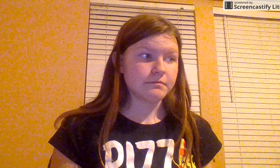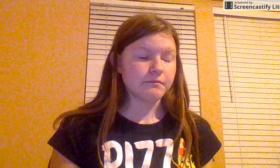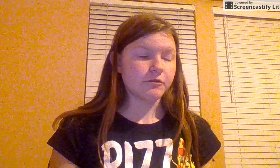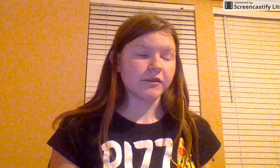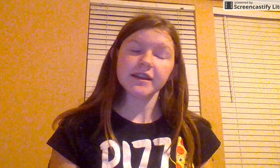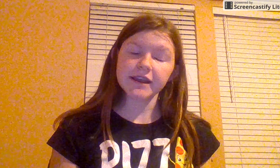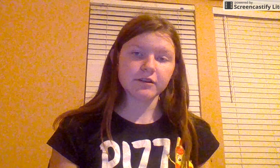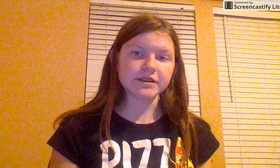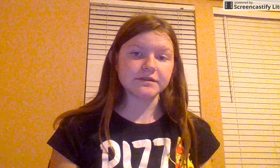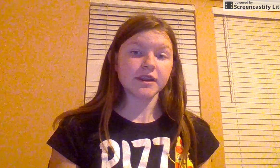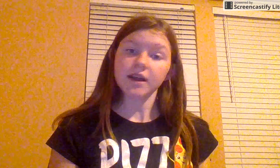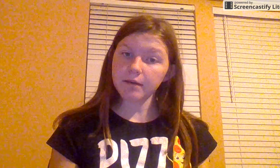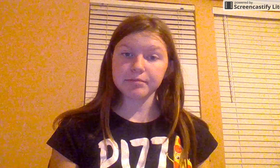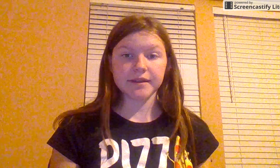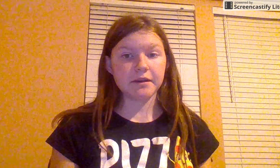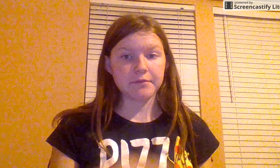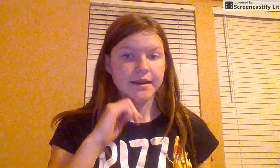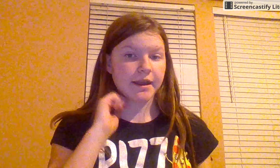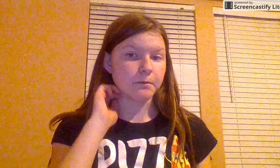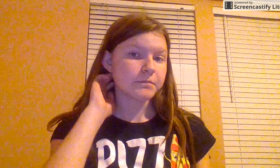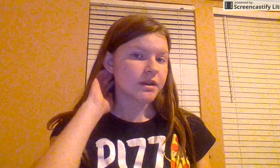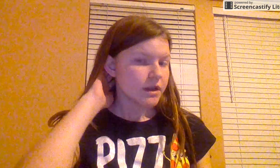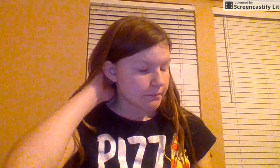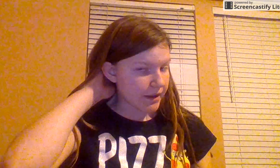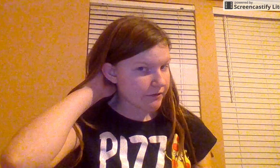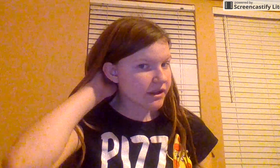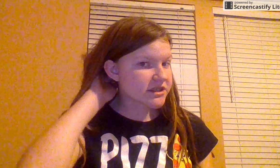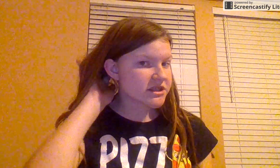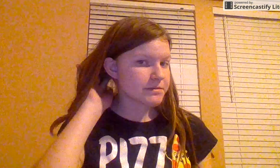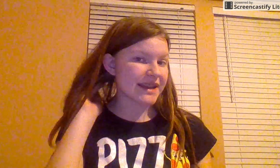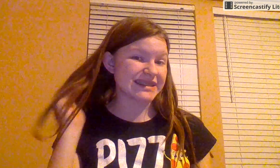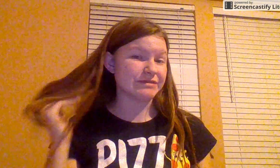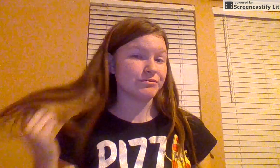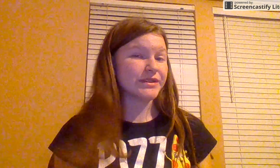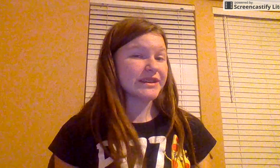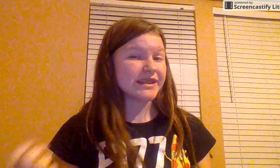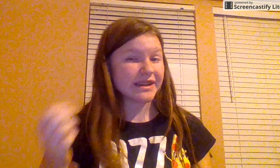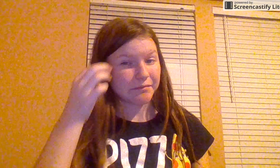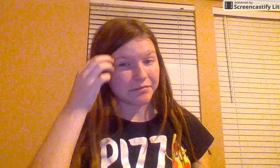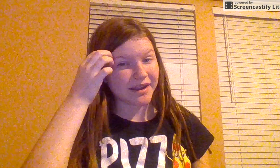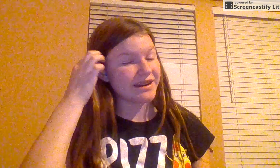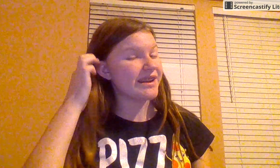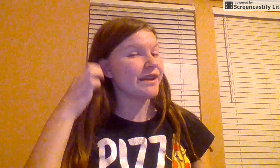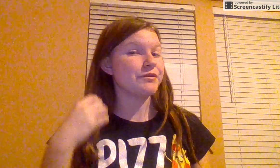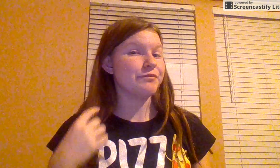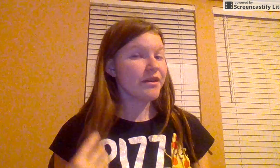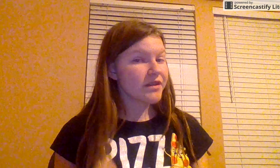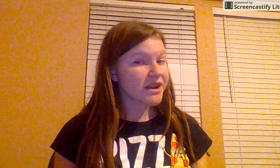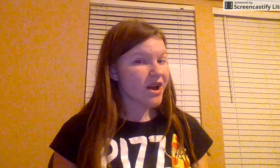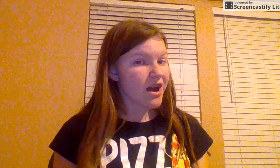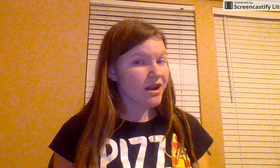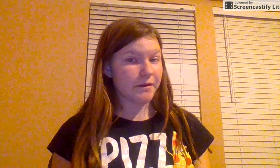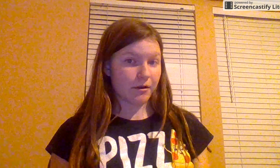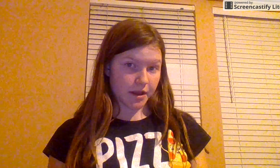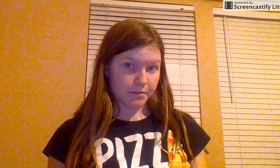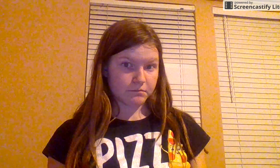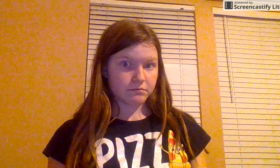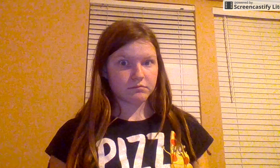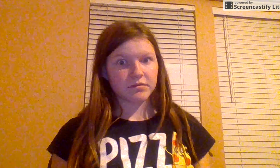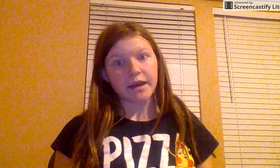Right now, it's very complicated right now. My relationship status is really complicated, and I would rather not talk about it that